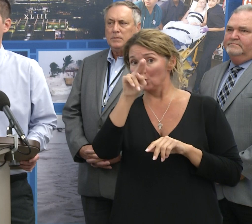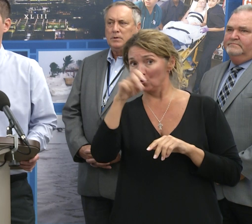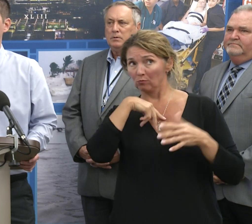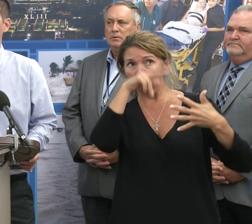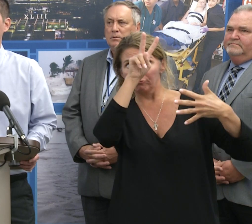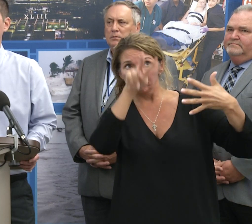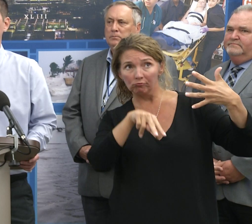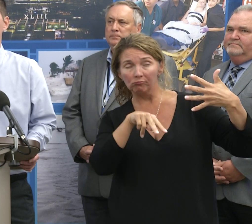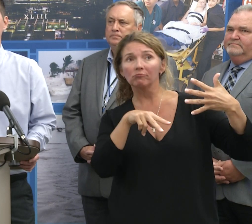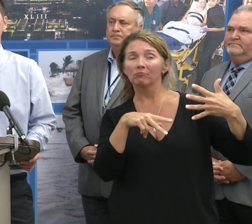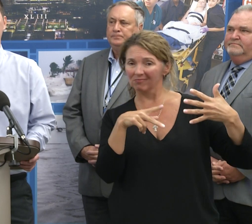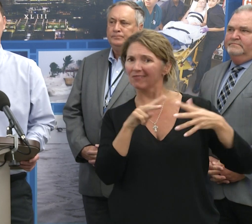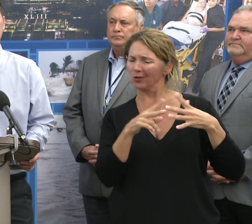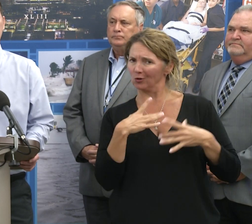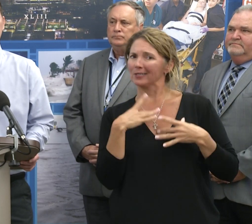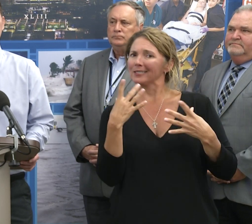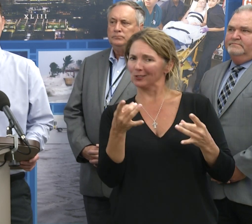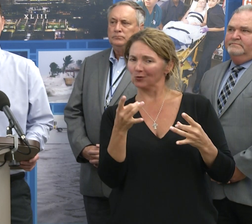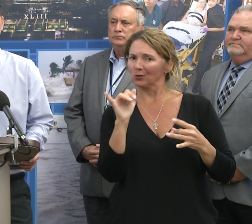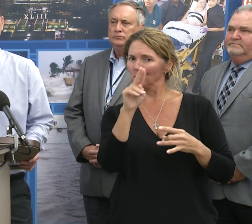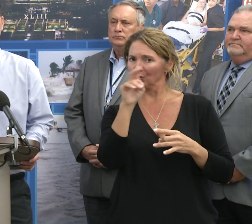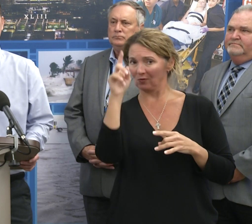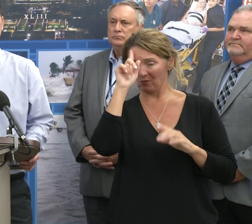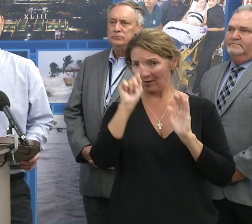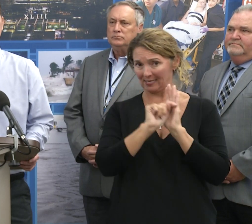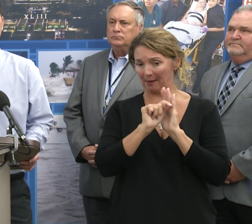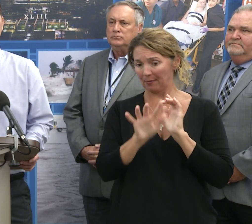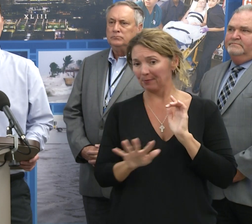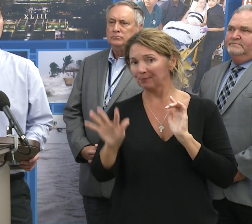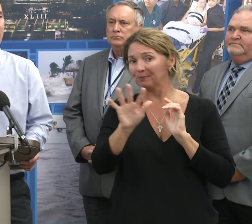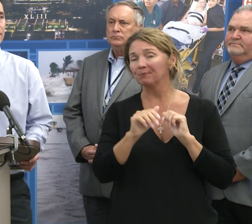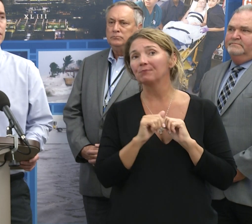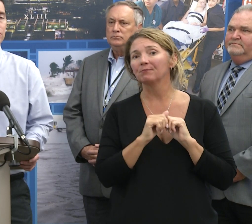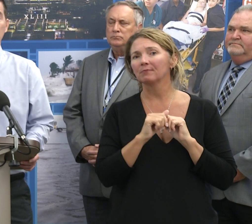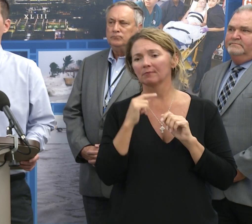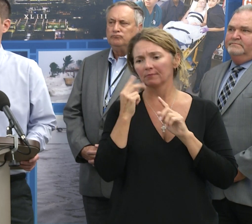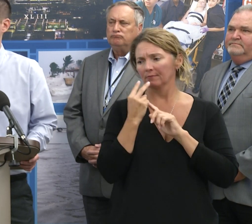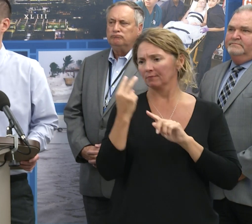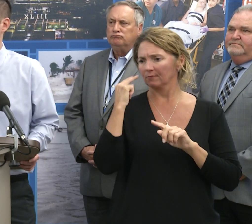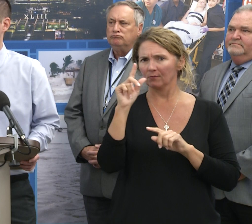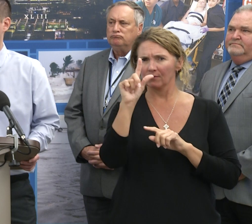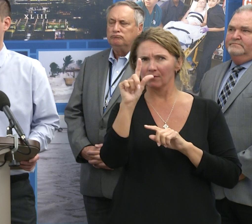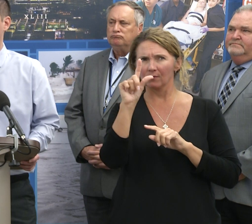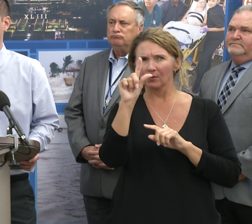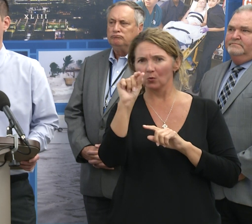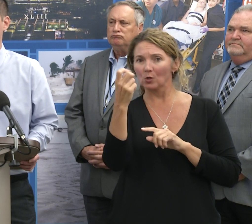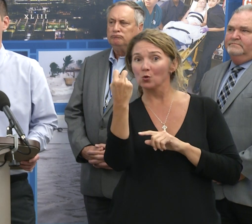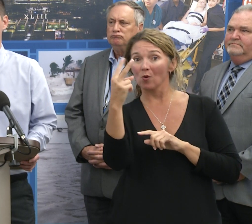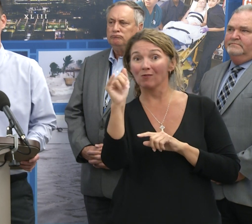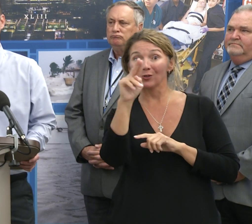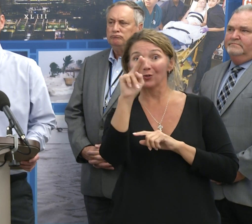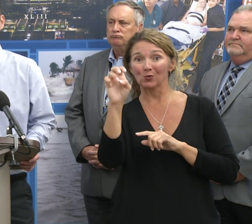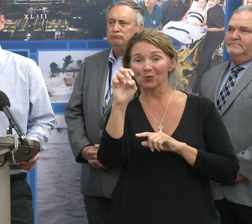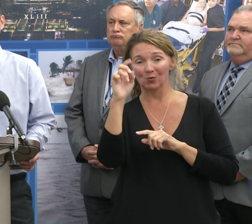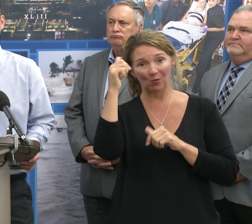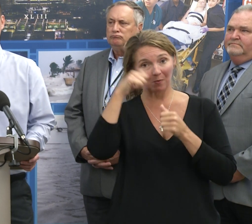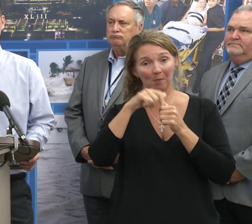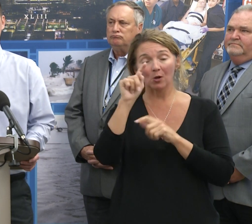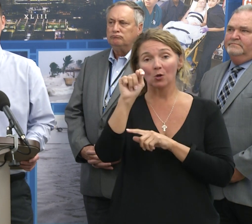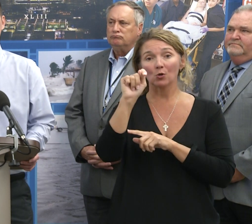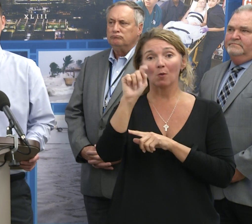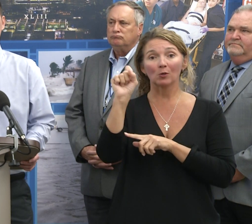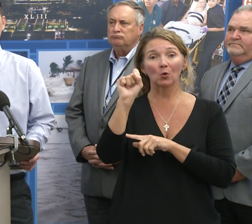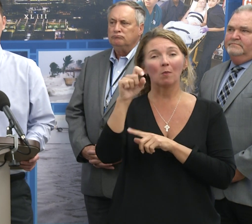is another really interesting time of year for Tampa Bay. We can go back to June of 2012 when we had Tropical Storm Debbie,